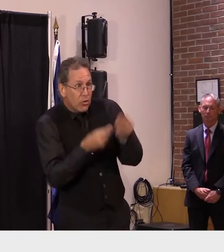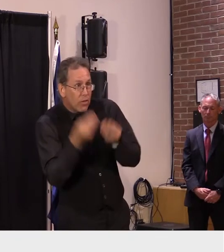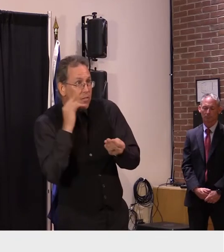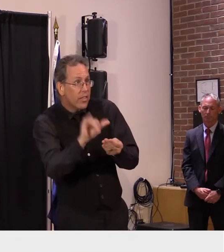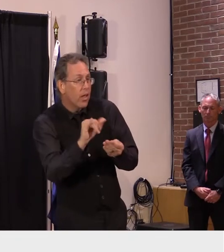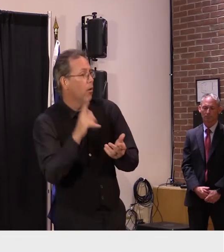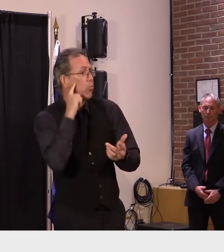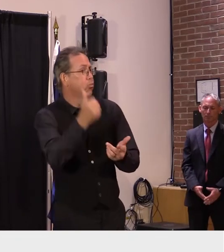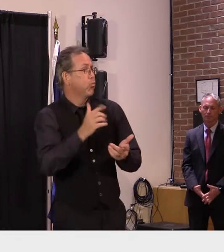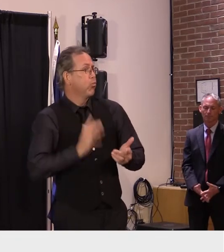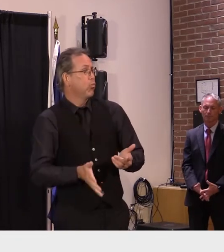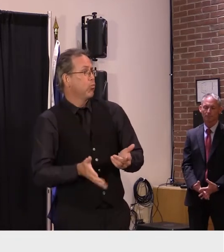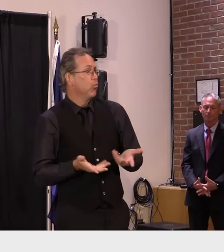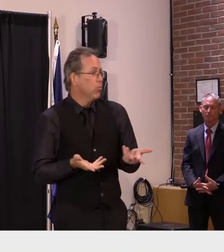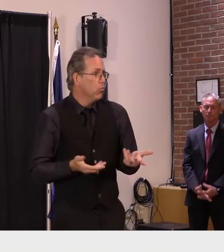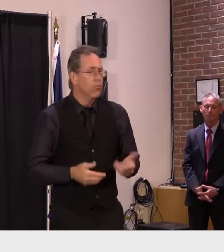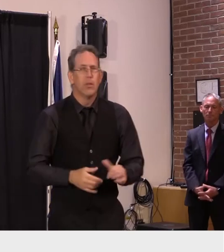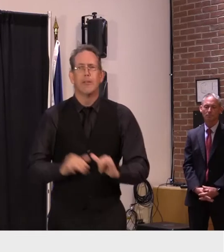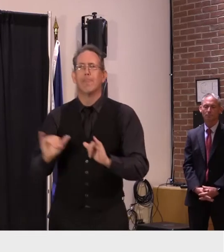thank you